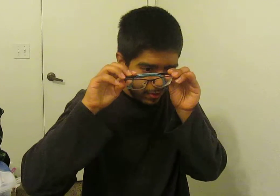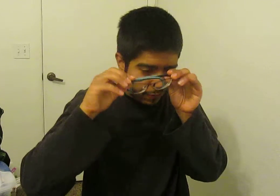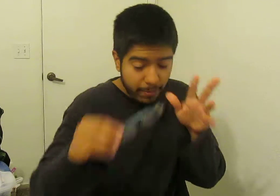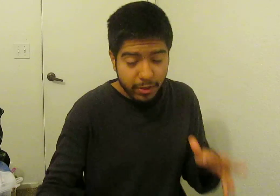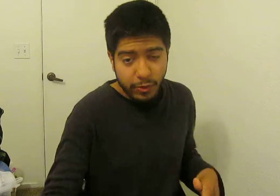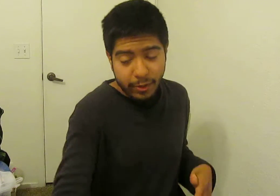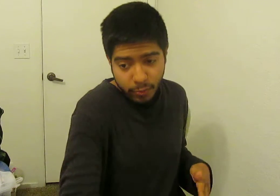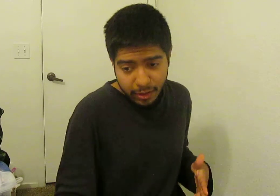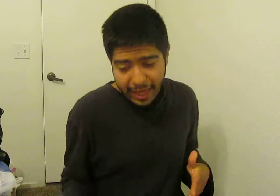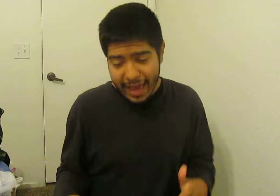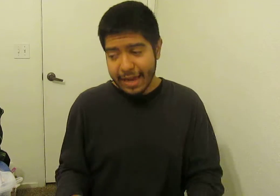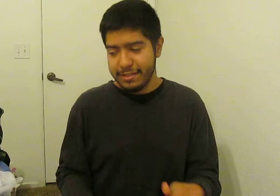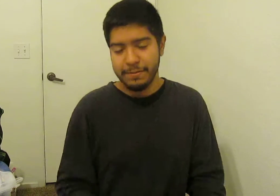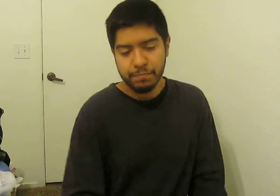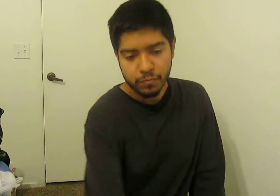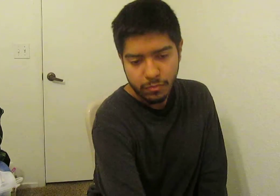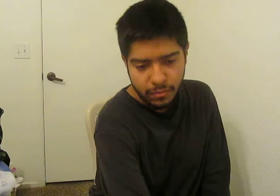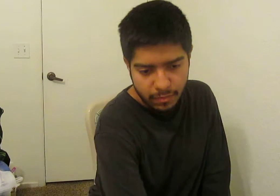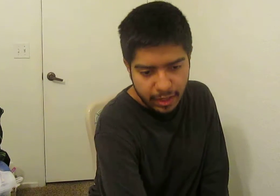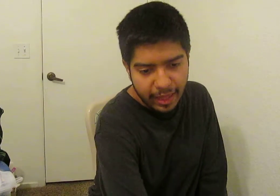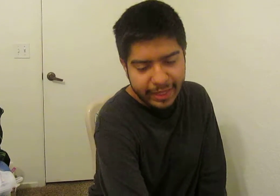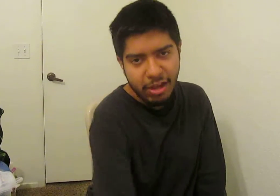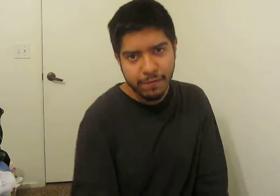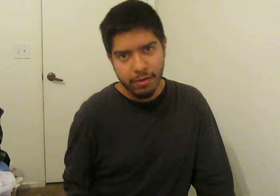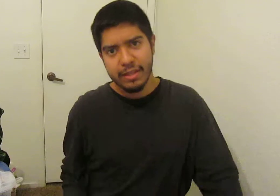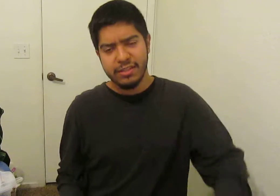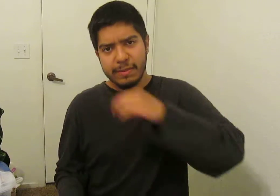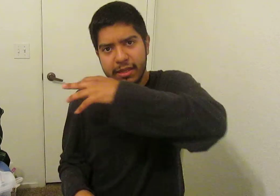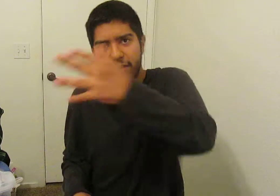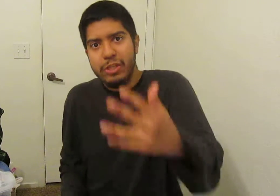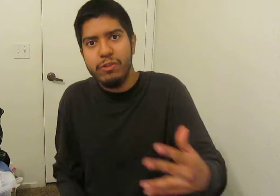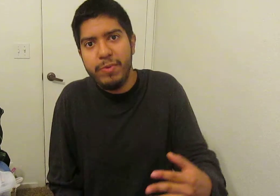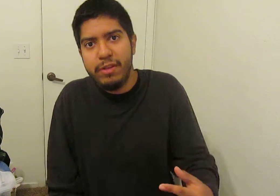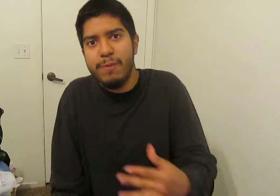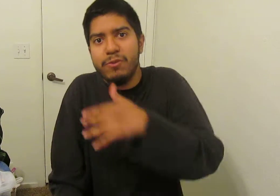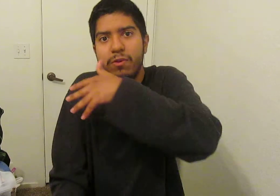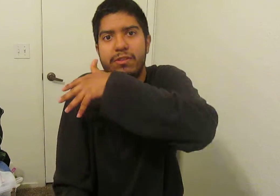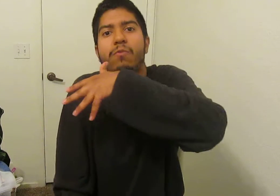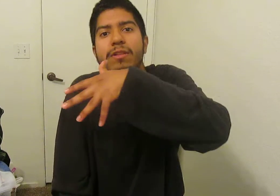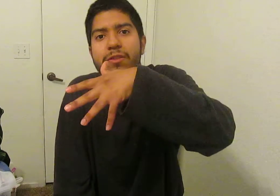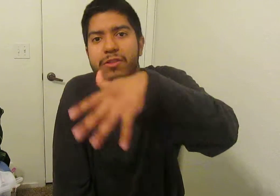from the Great Wheel Act, I like how the very least seems like the show is building up towards a resolution